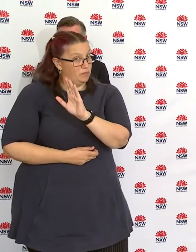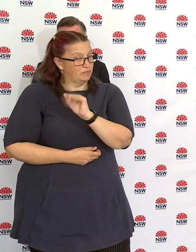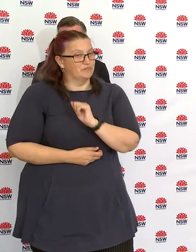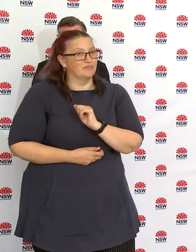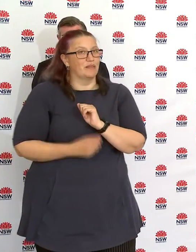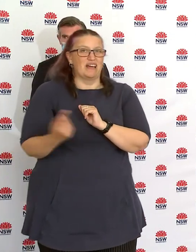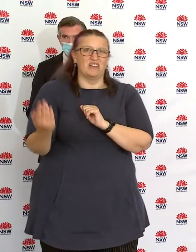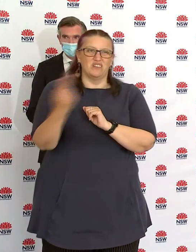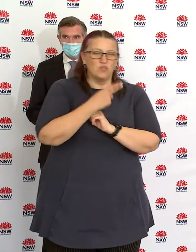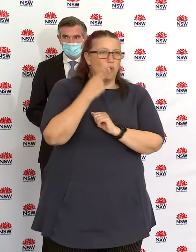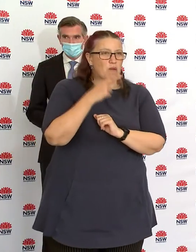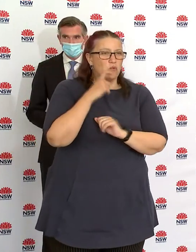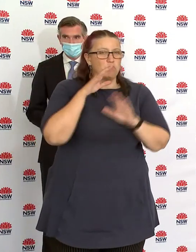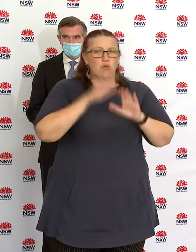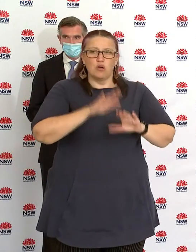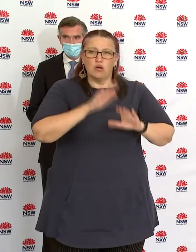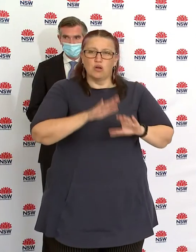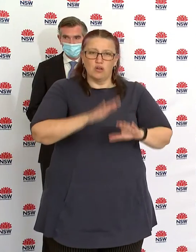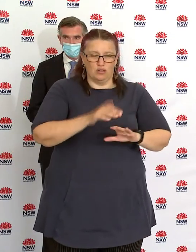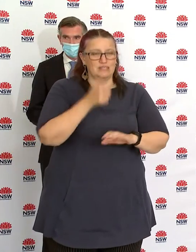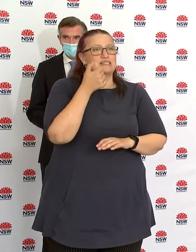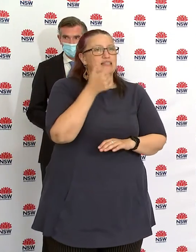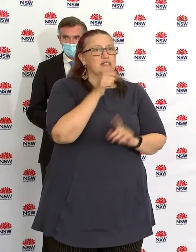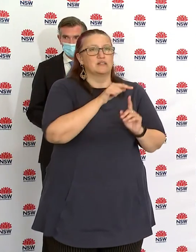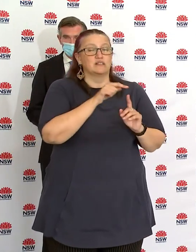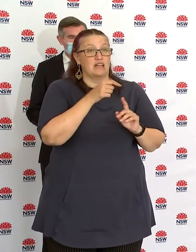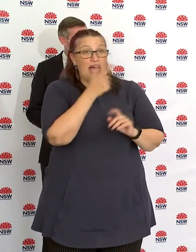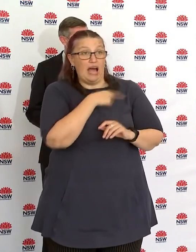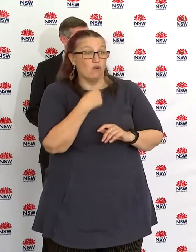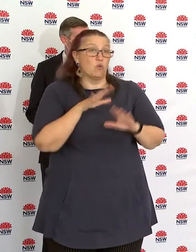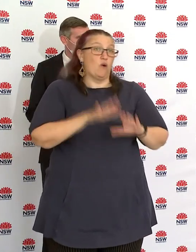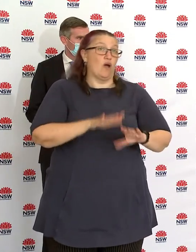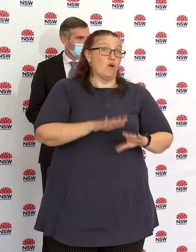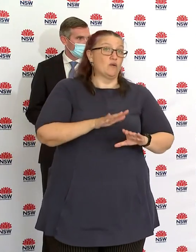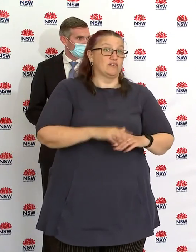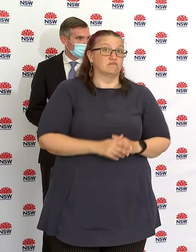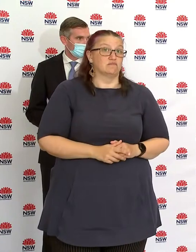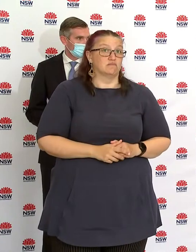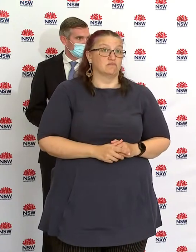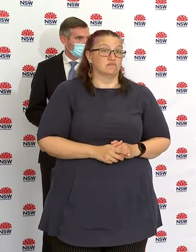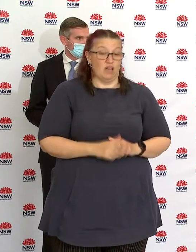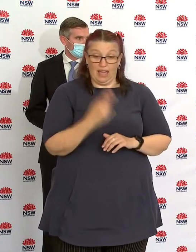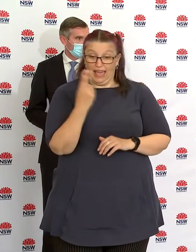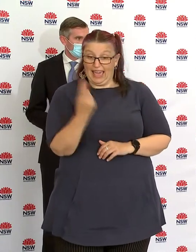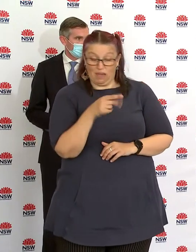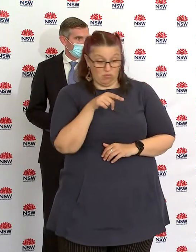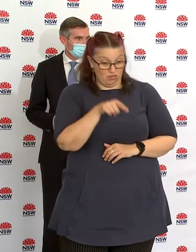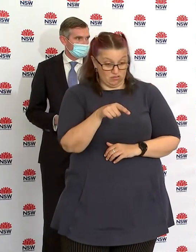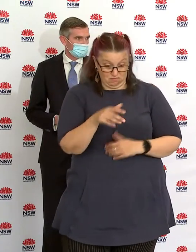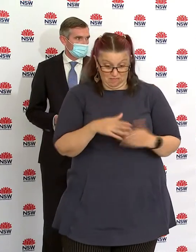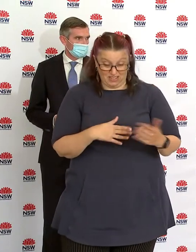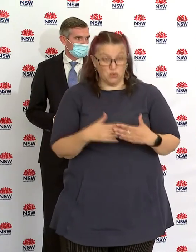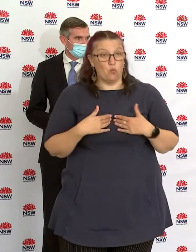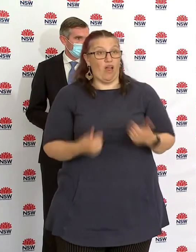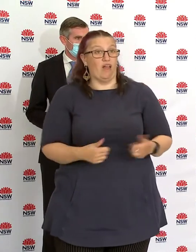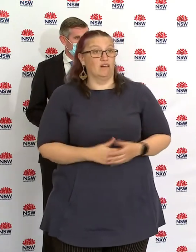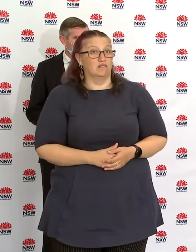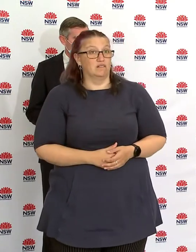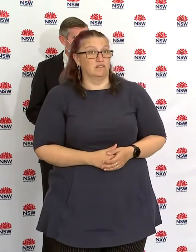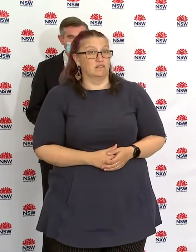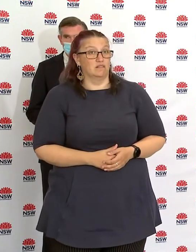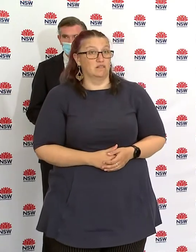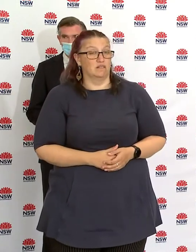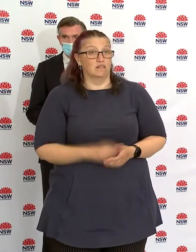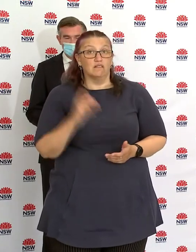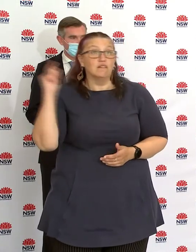events that someone would spend that long waiting in an ambulance COVID-positive? Well, they were obviously managing the situation in a COVID pandemic, but I think more broadly,